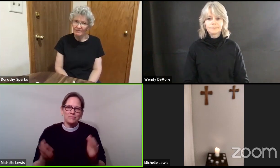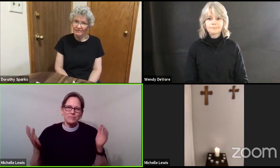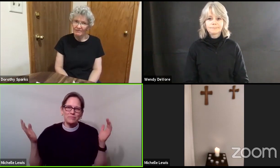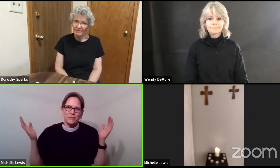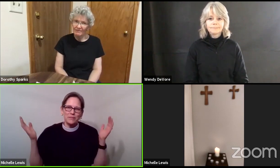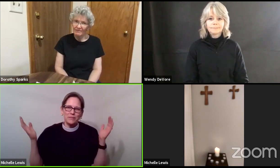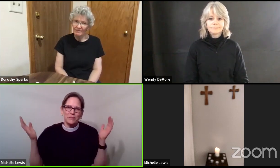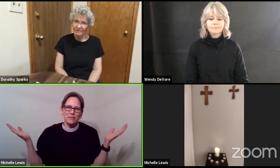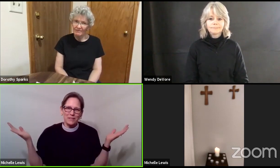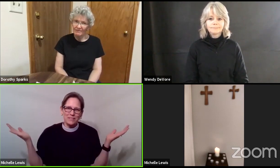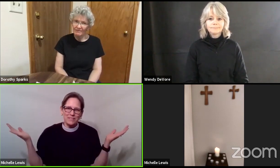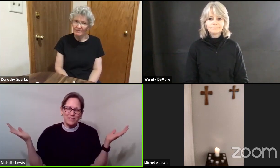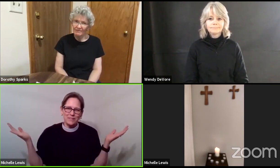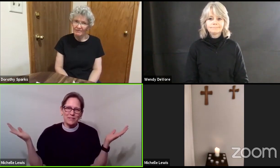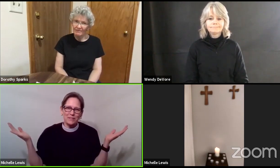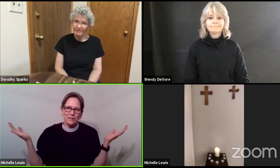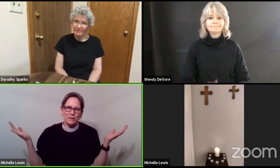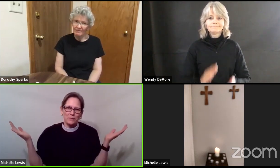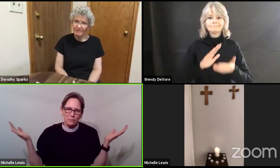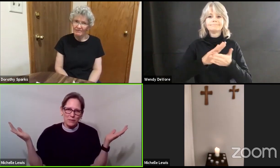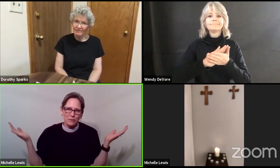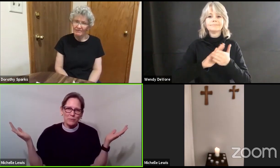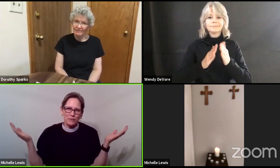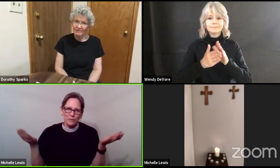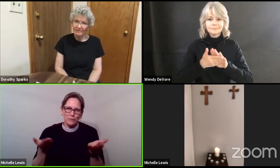peace be with you